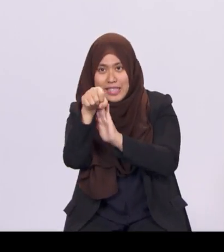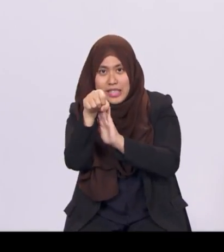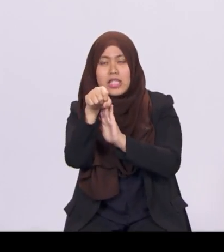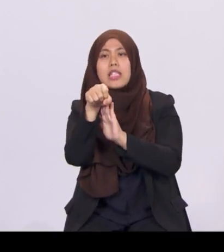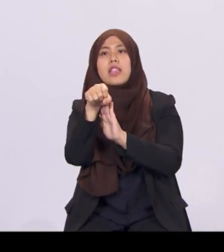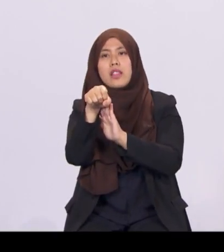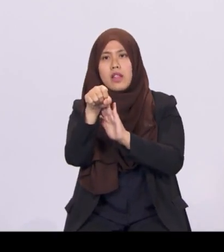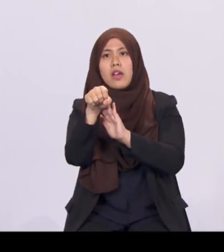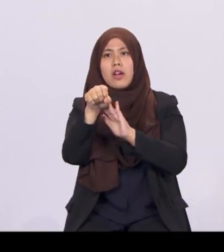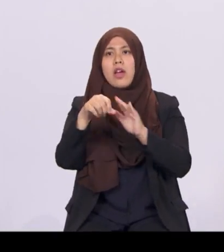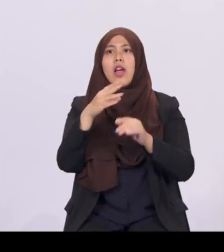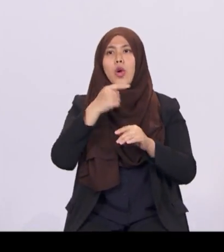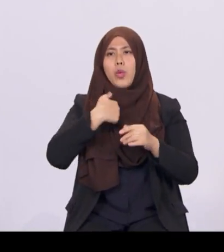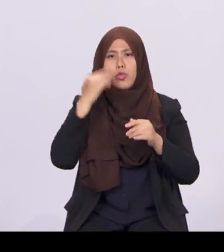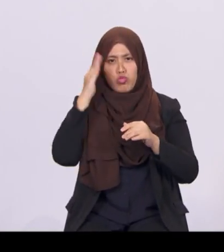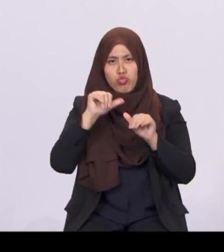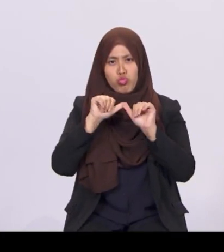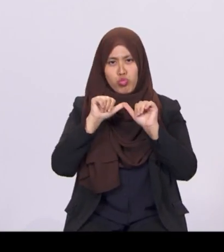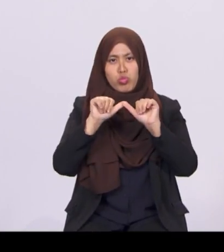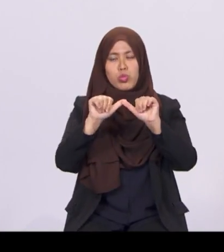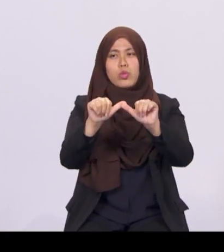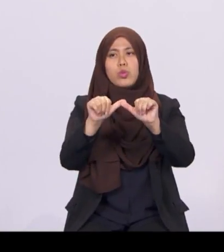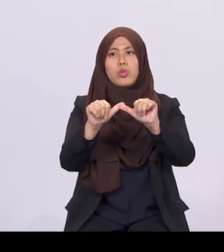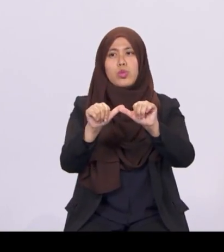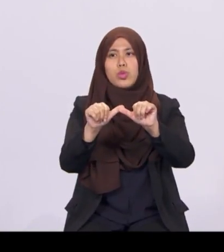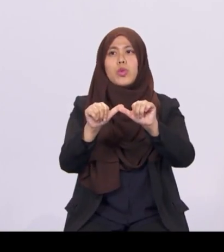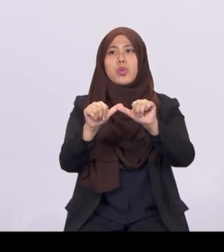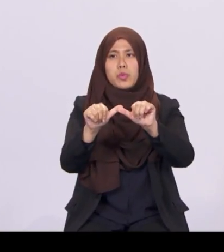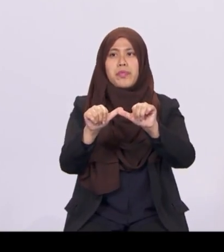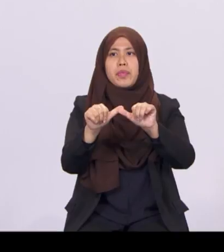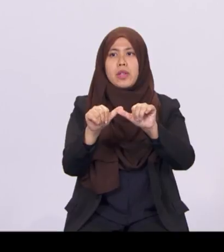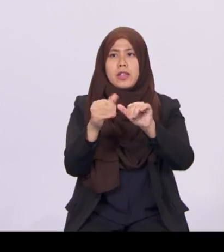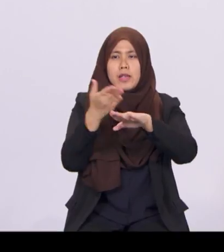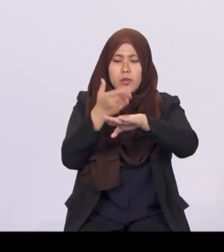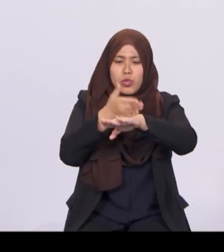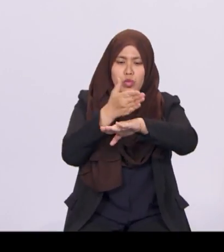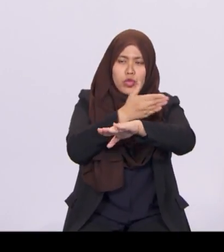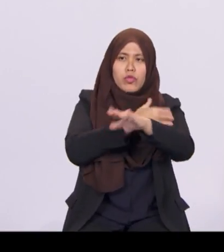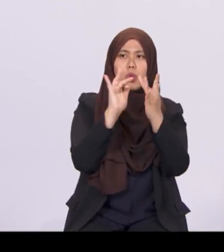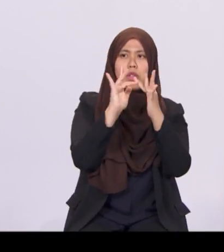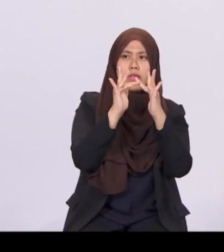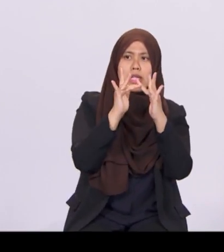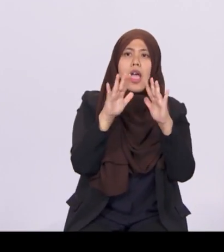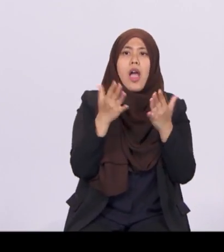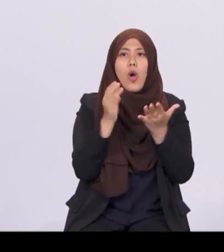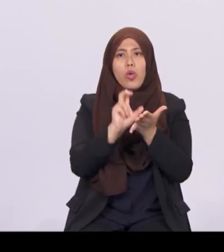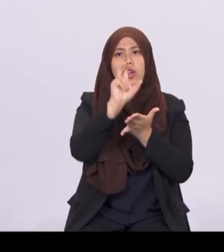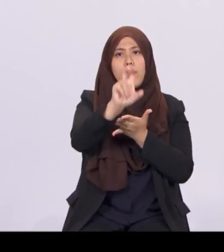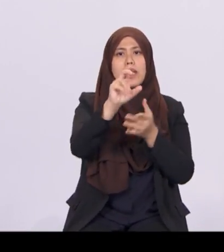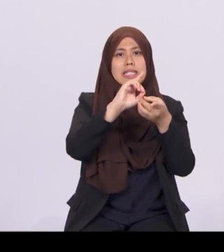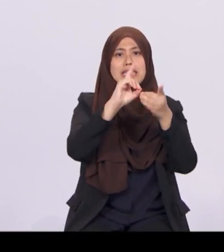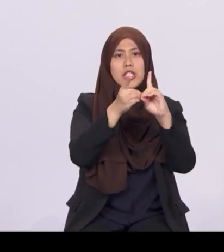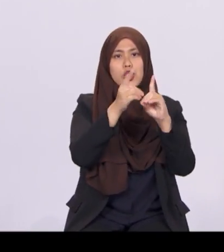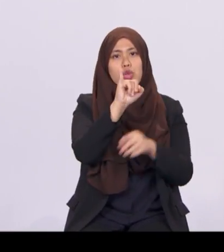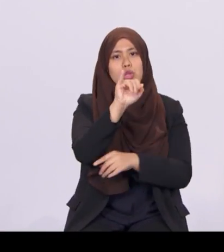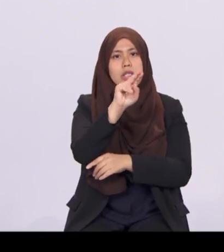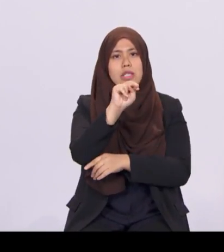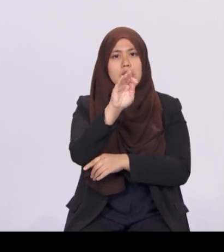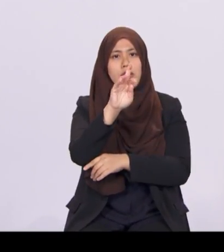We will continue to enhance our connectivity by investing in digital infrastructure as well as land links such as a KL Singapore high